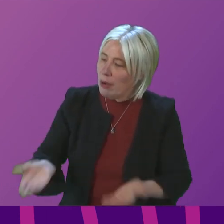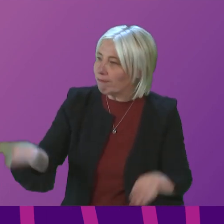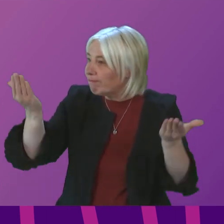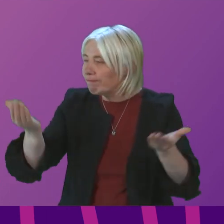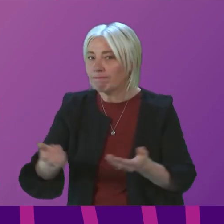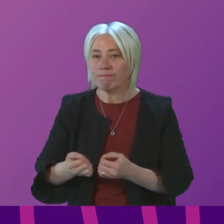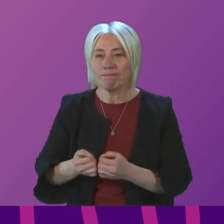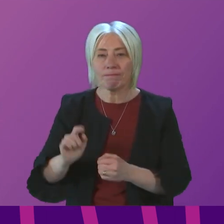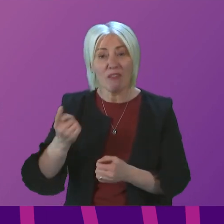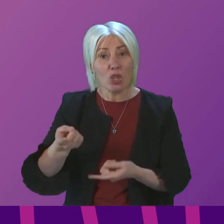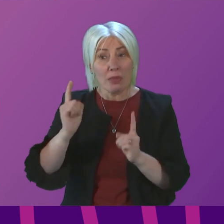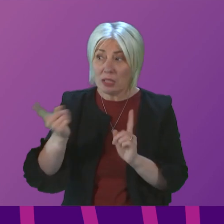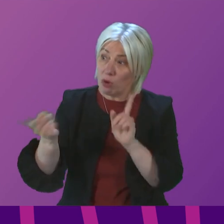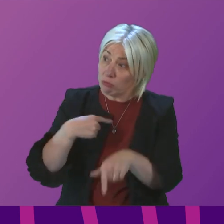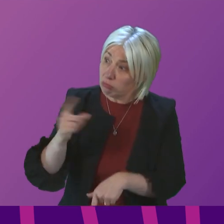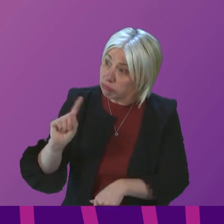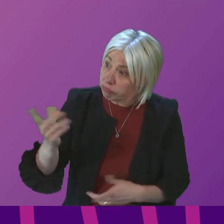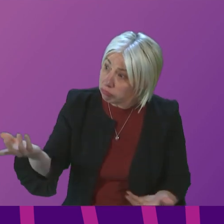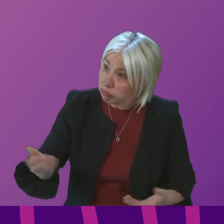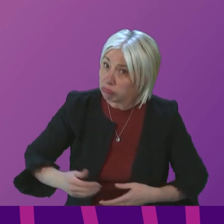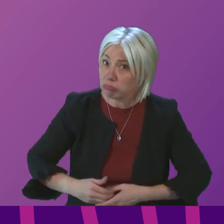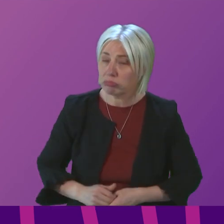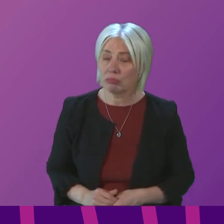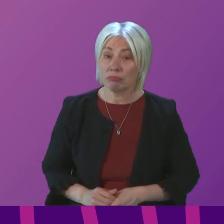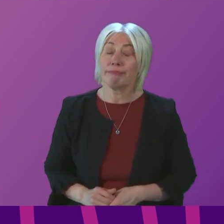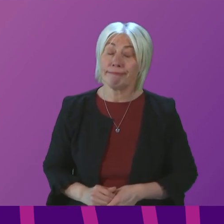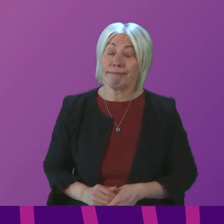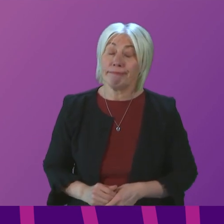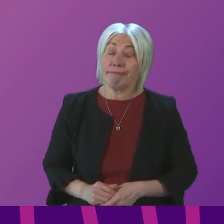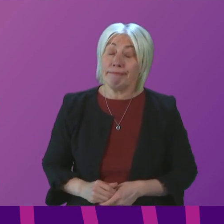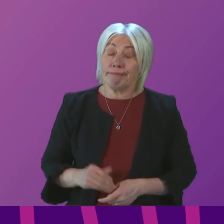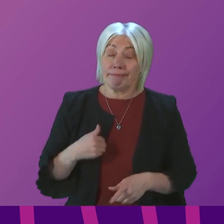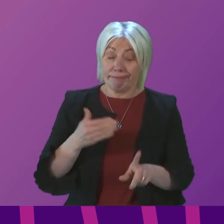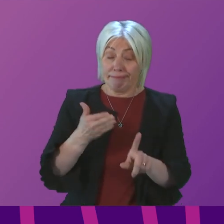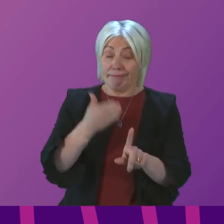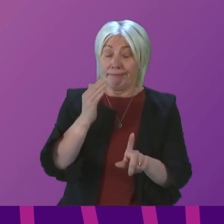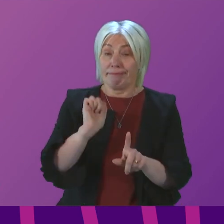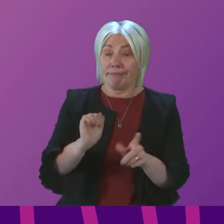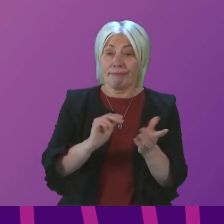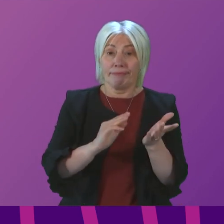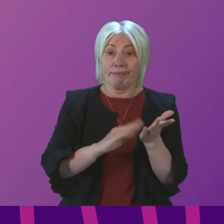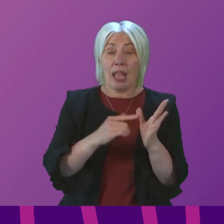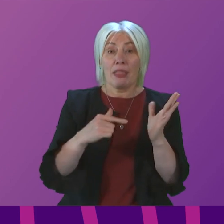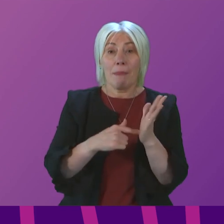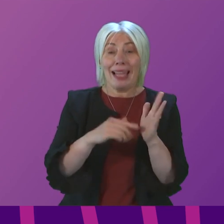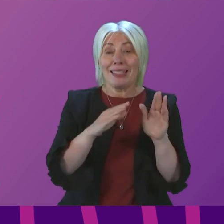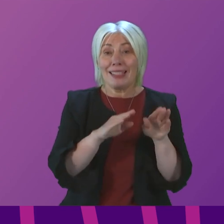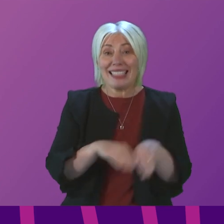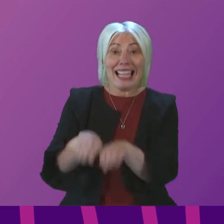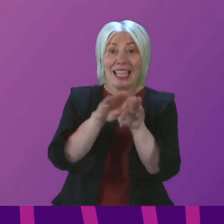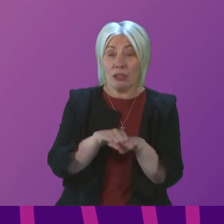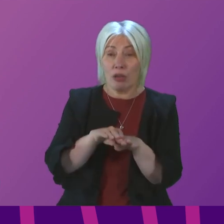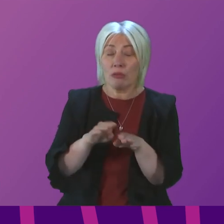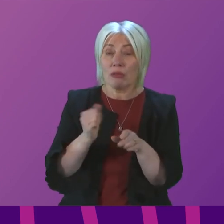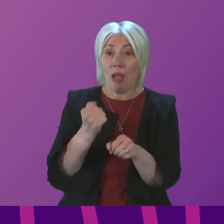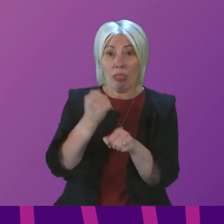What does the First Minister have to say to them? First Minister. Well, I recognise the importance of the MAT standards and the government is doing